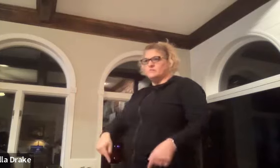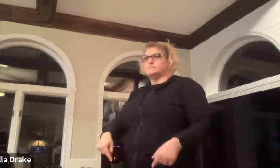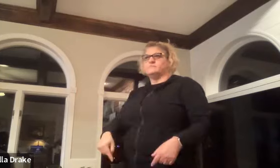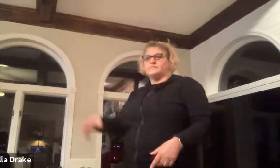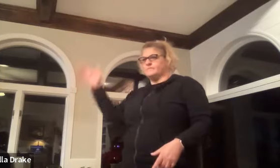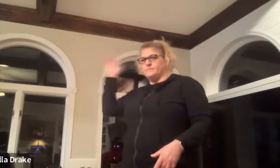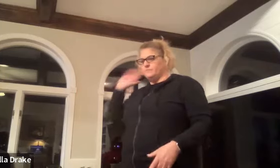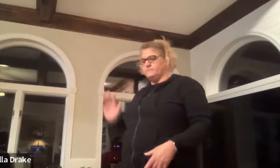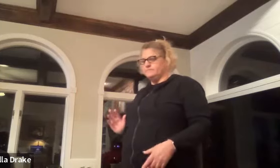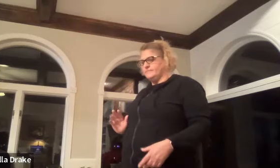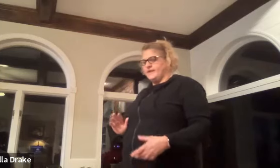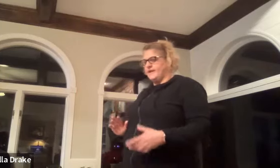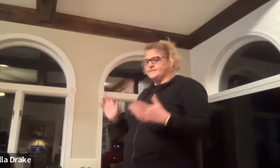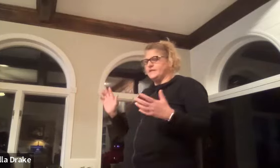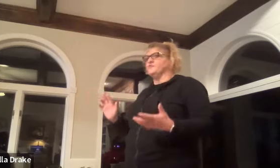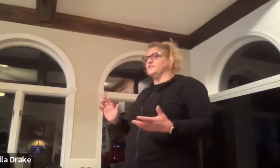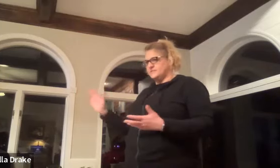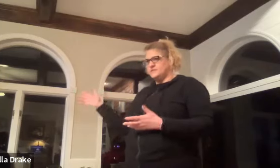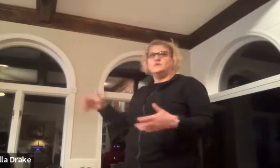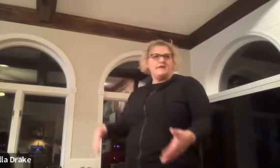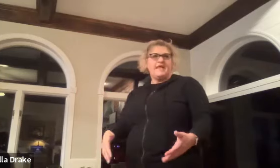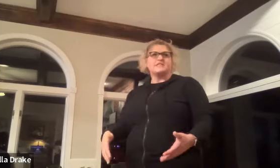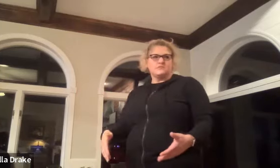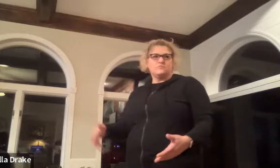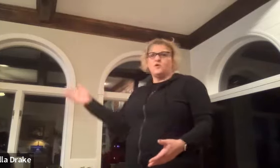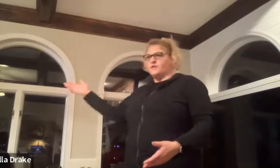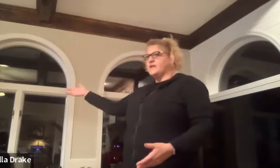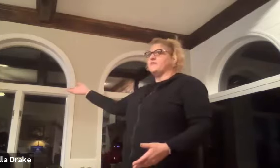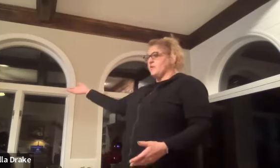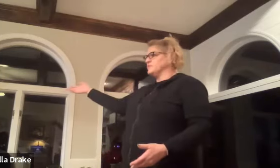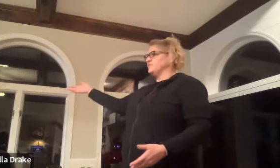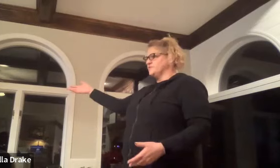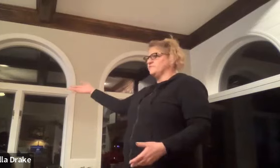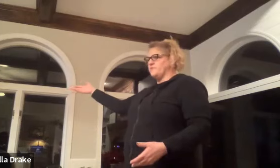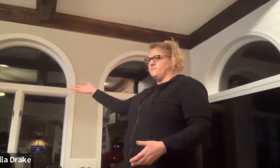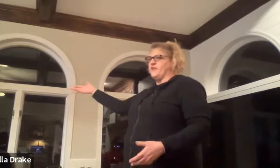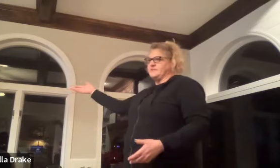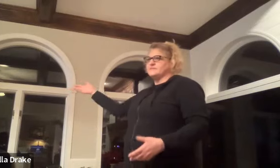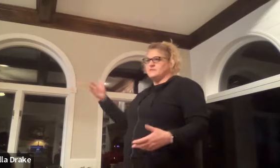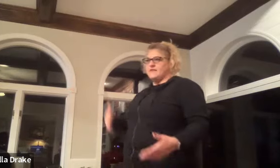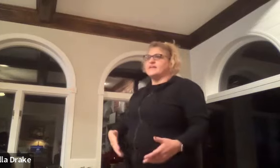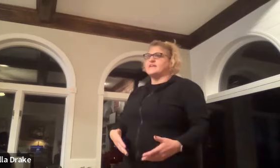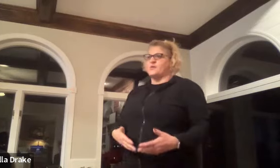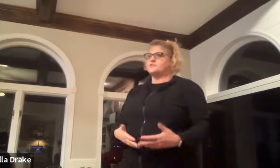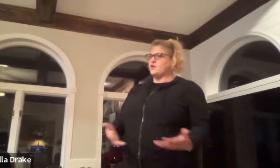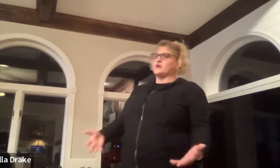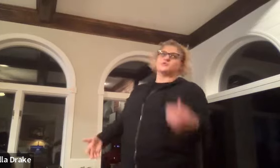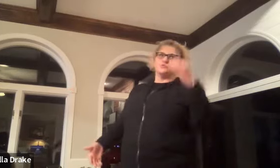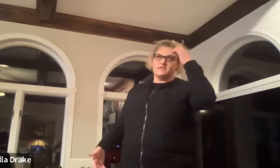in 1800s and that's where he came from us was from france and that's how we started our schools